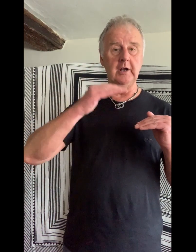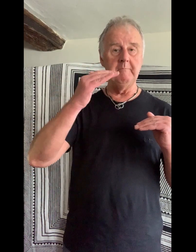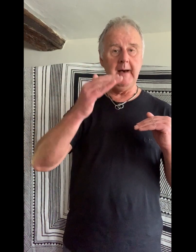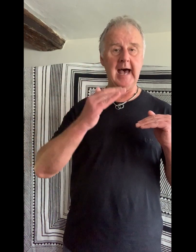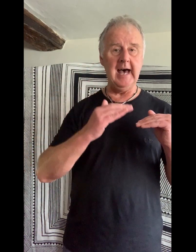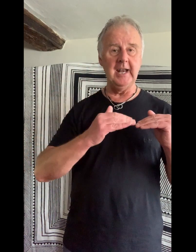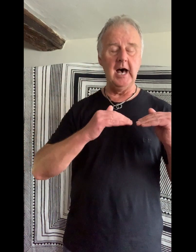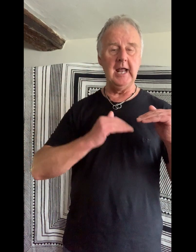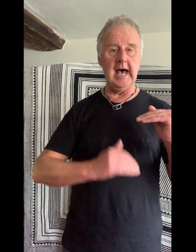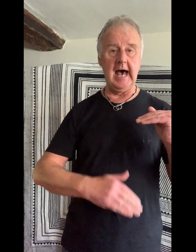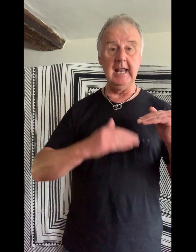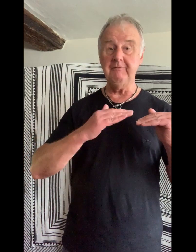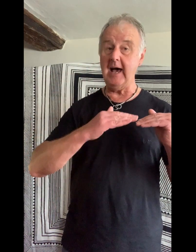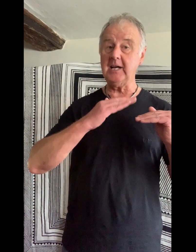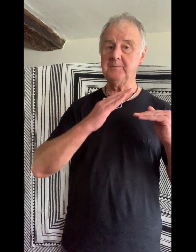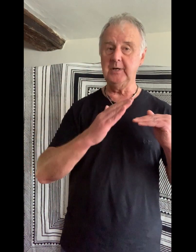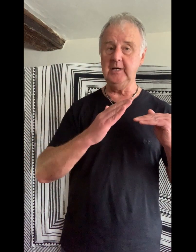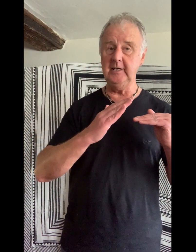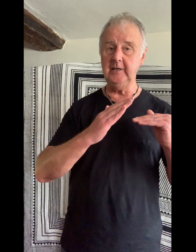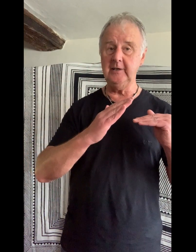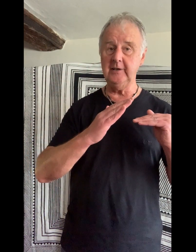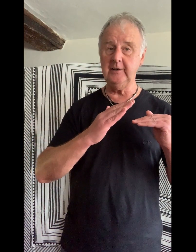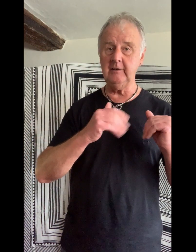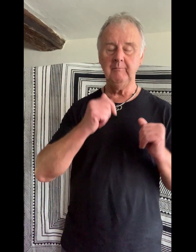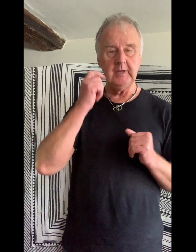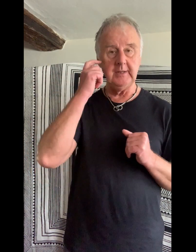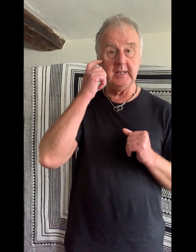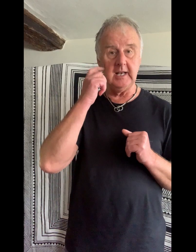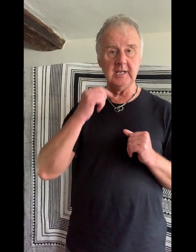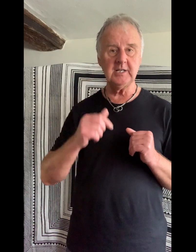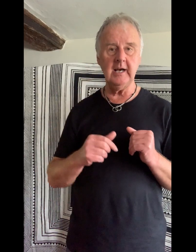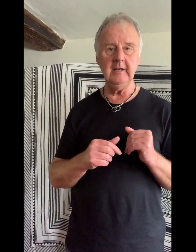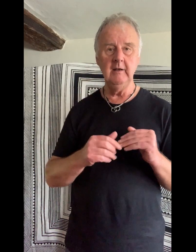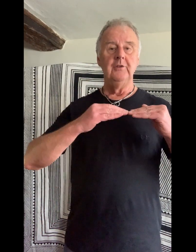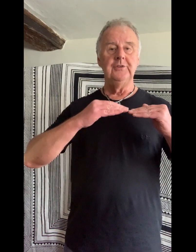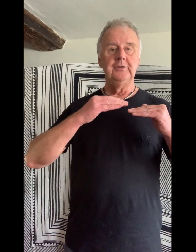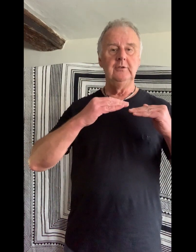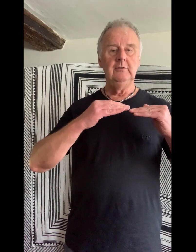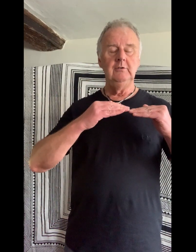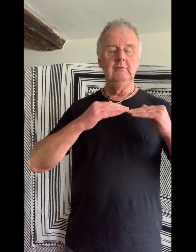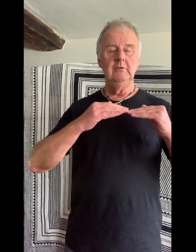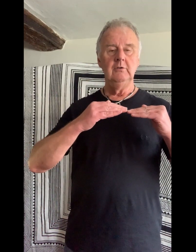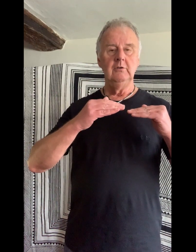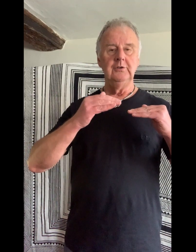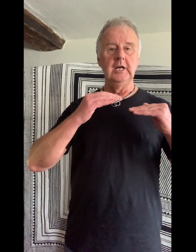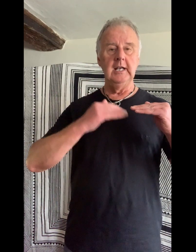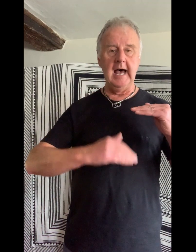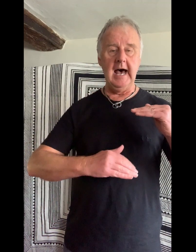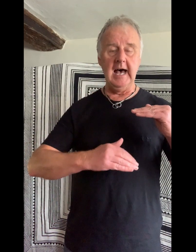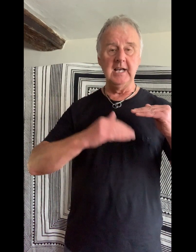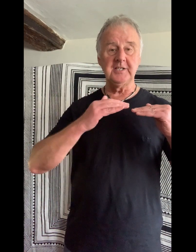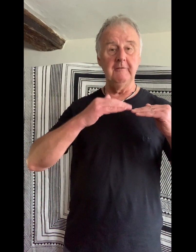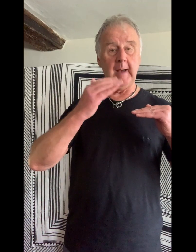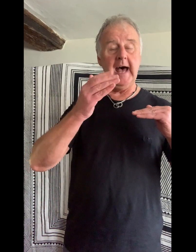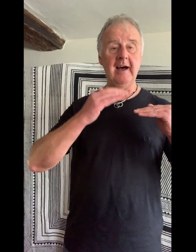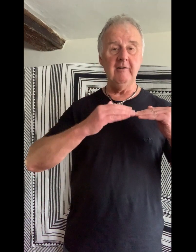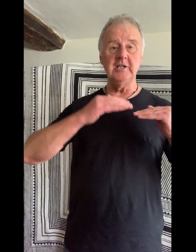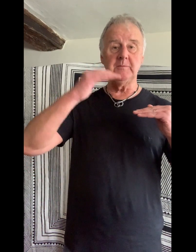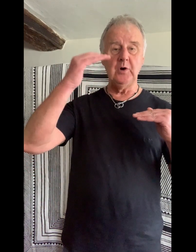man on a Halifax pier. And then the last line. The last of Barrett's